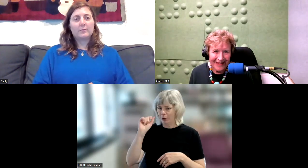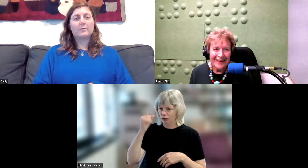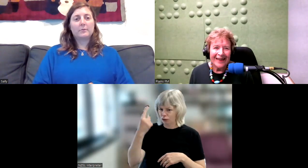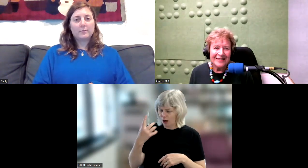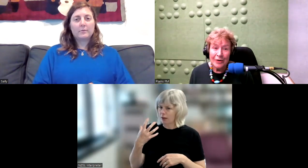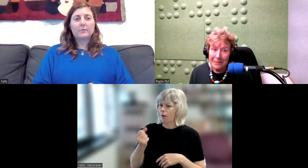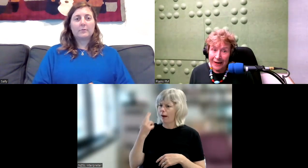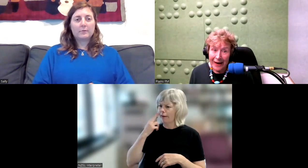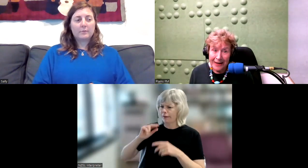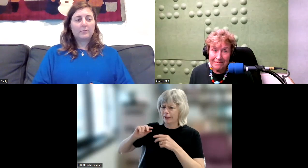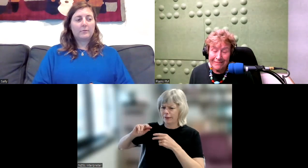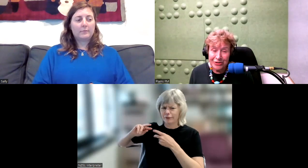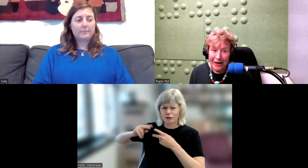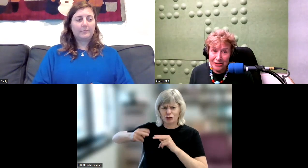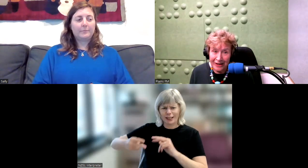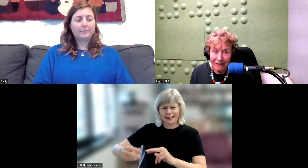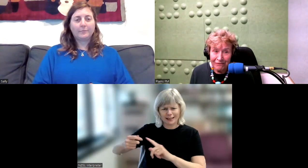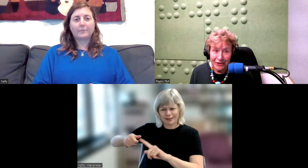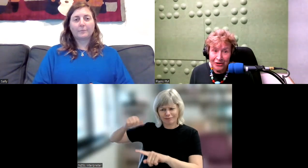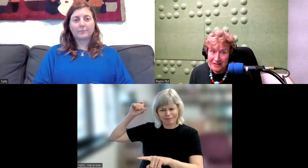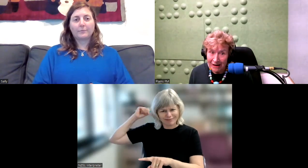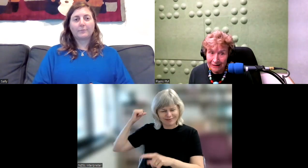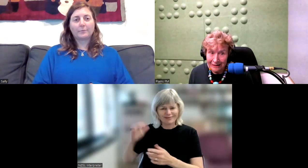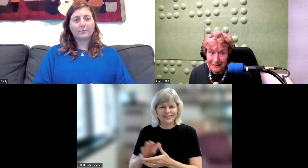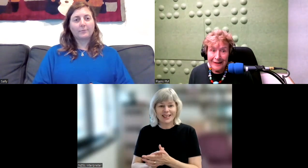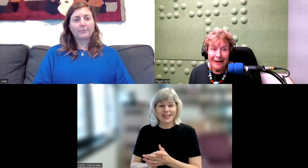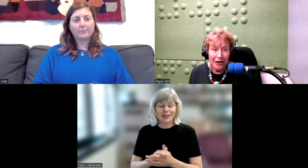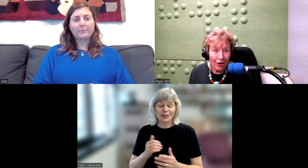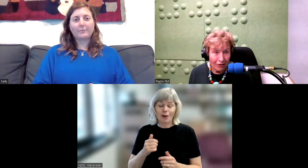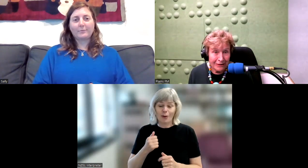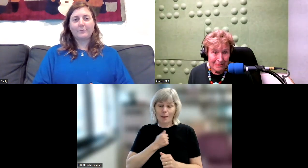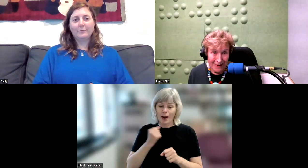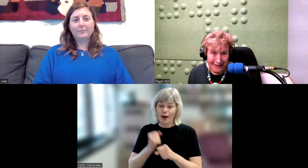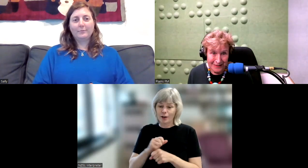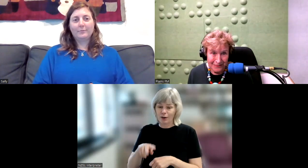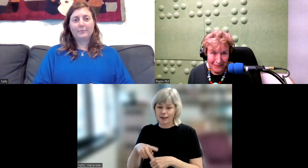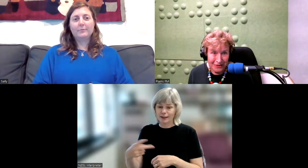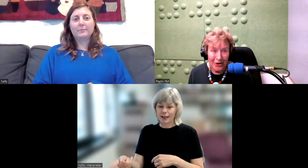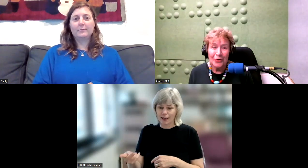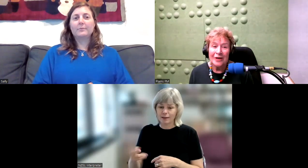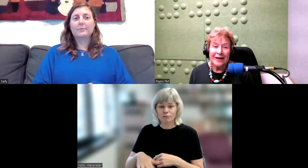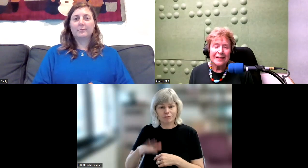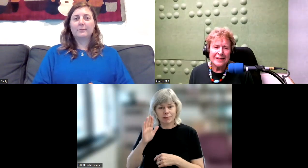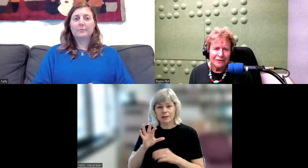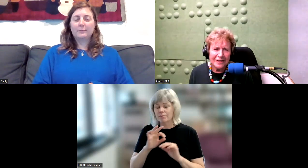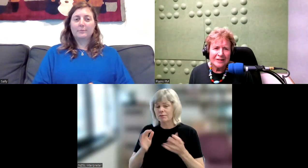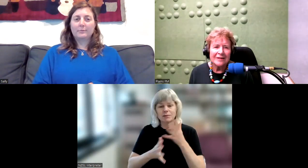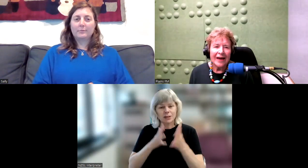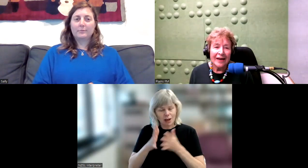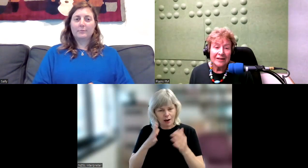So he became, strangely enough, not a signer. He had a cochlear implant. So deafness and